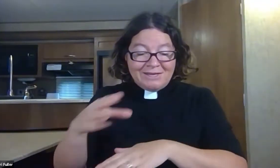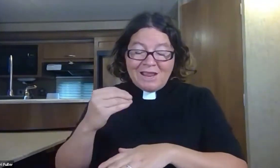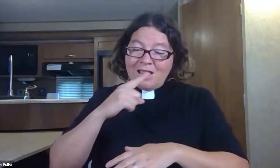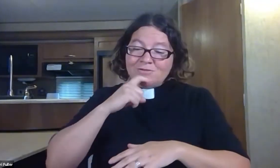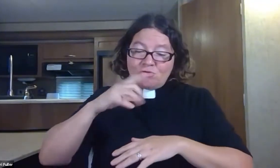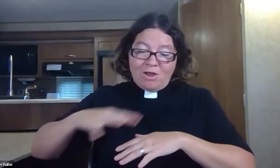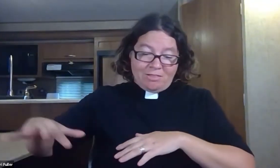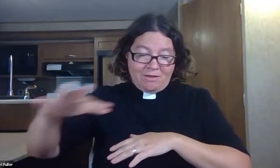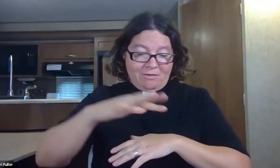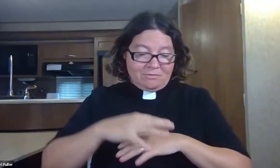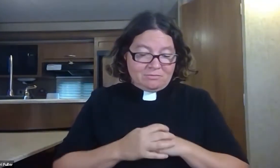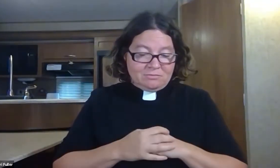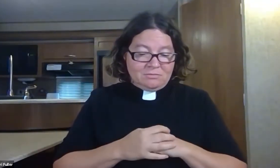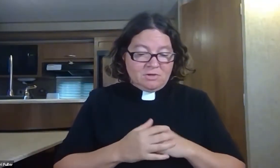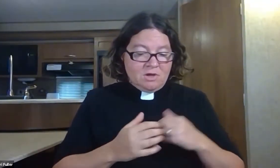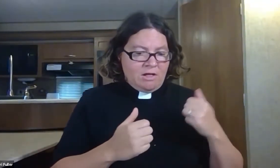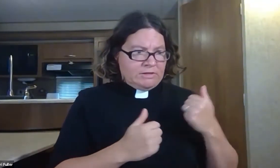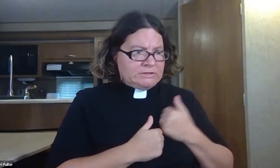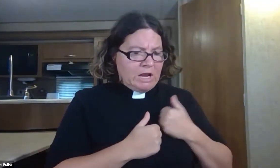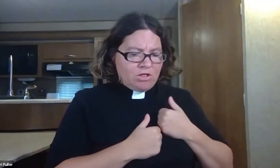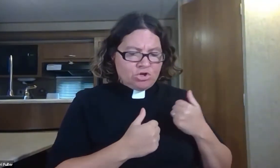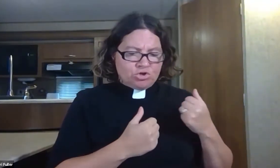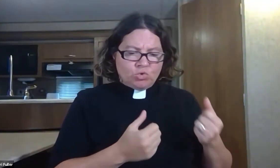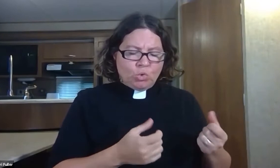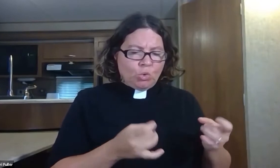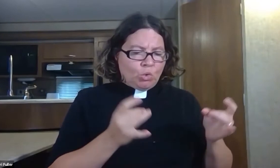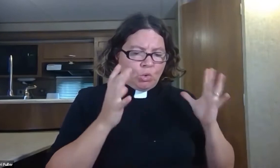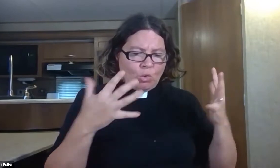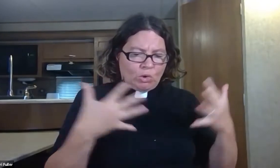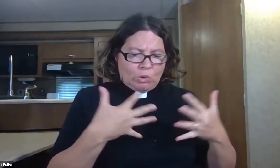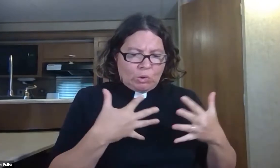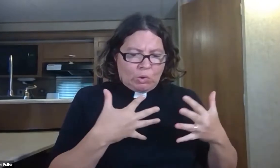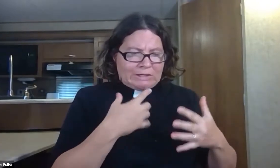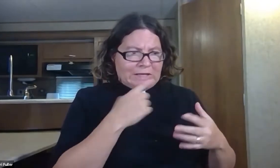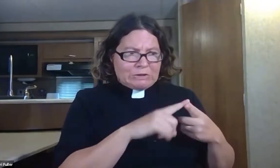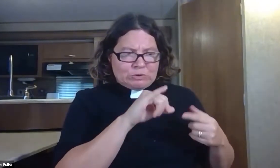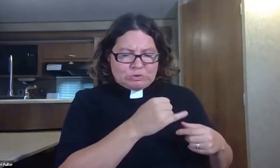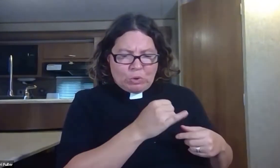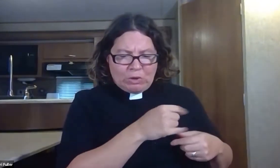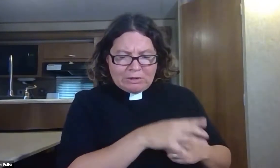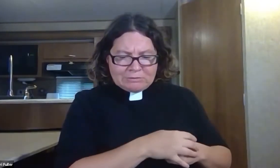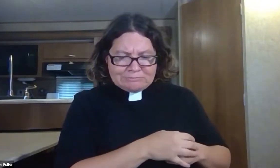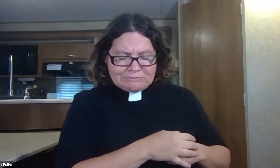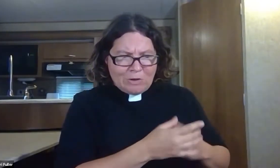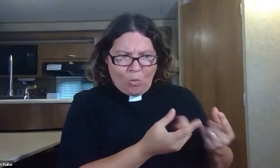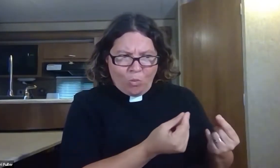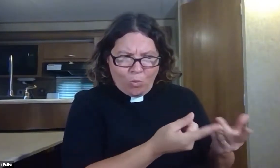the Lord, the God of heaven, who made the sea and the dry land. Then the sailors were terrified and said to Jonah,